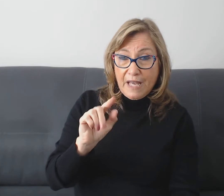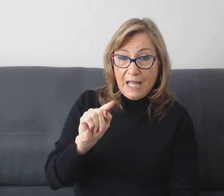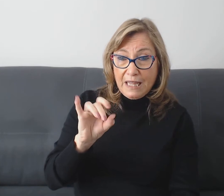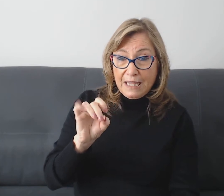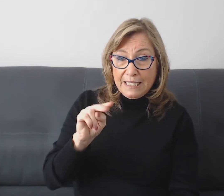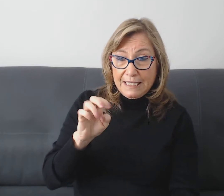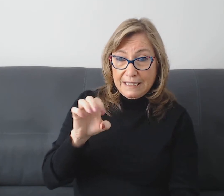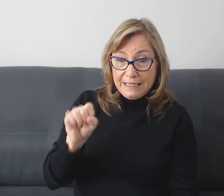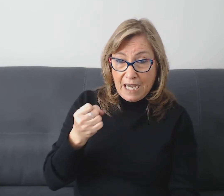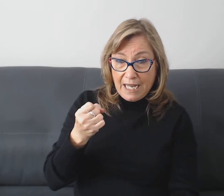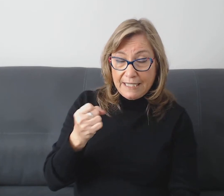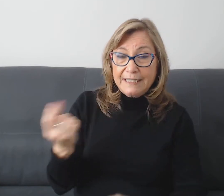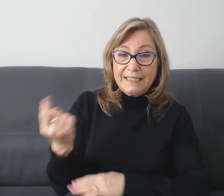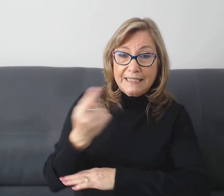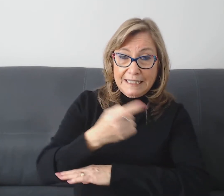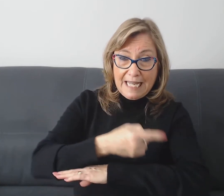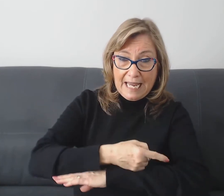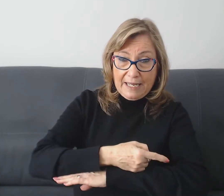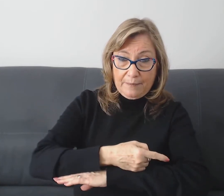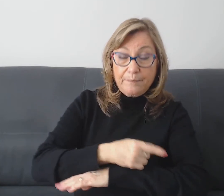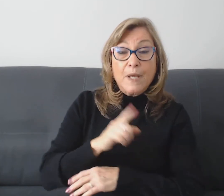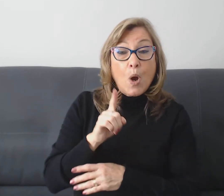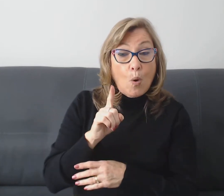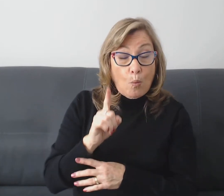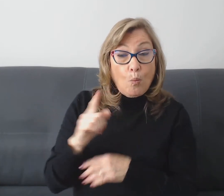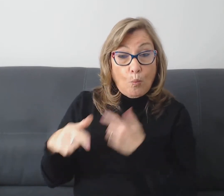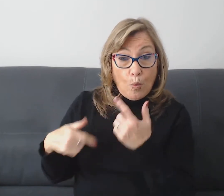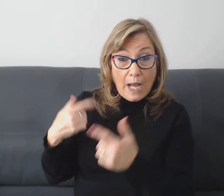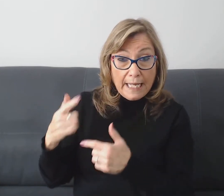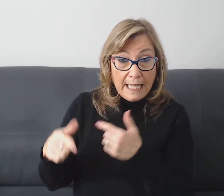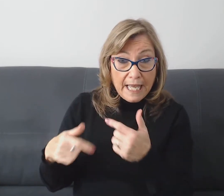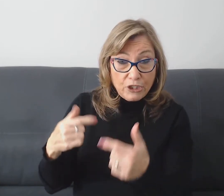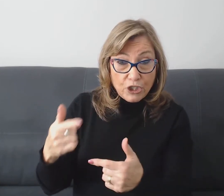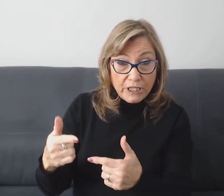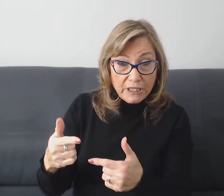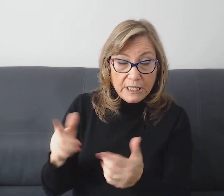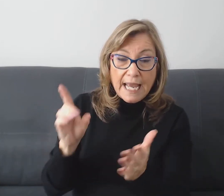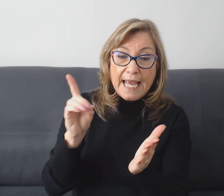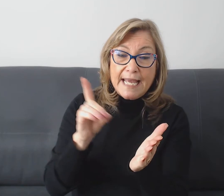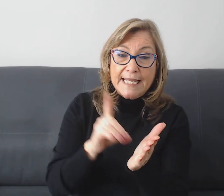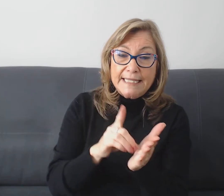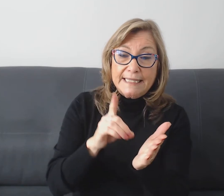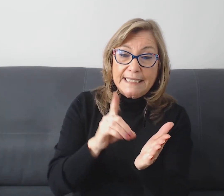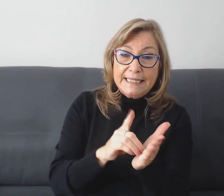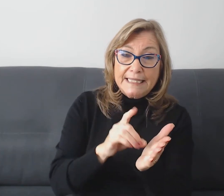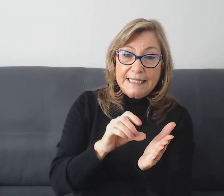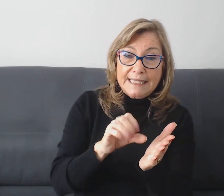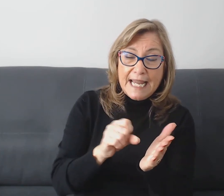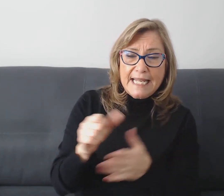One legend dates back to the days of the Roman Empire.